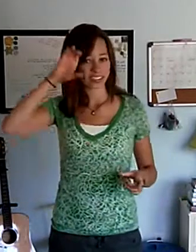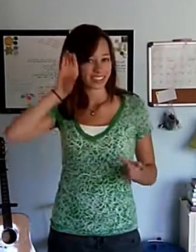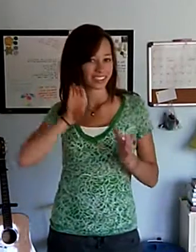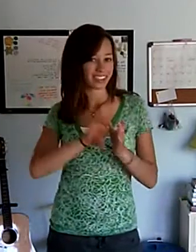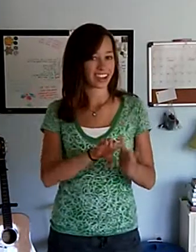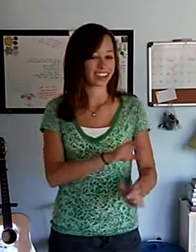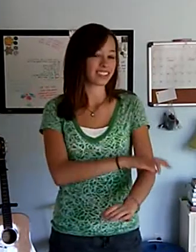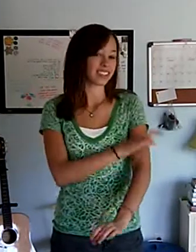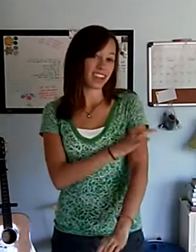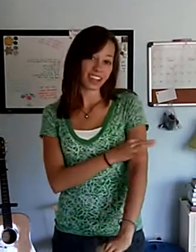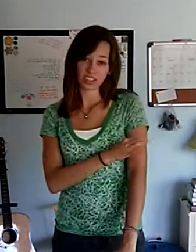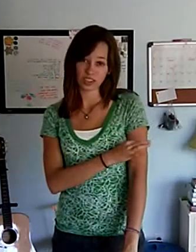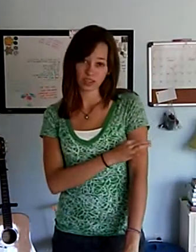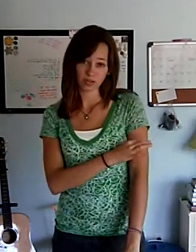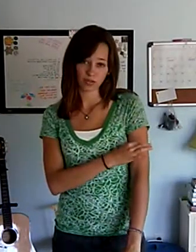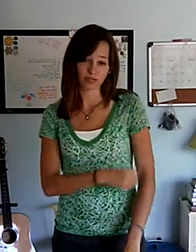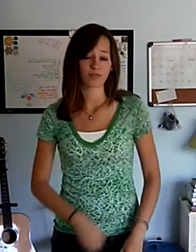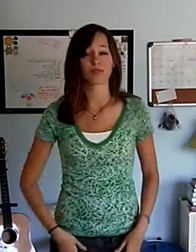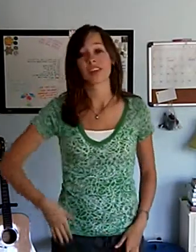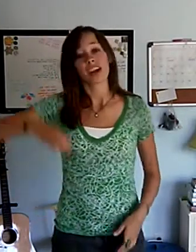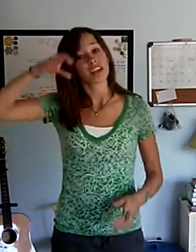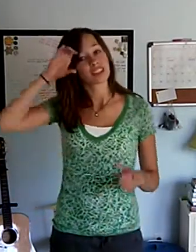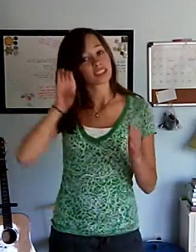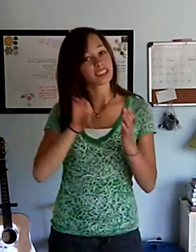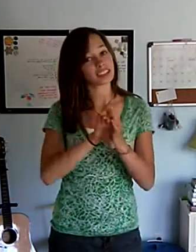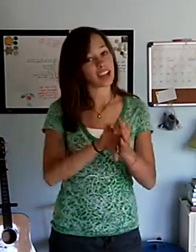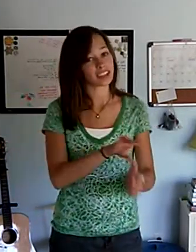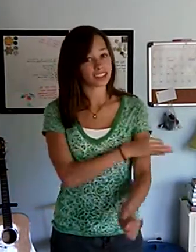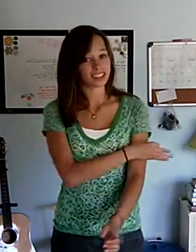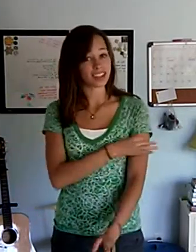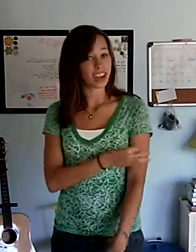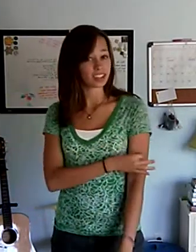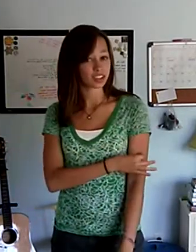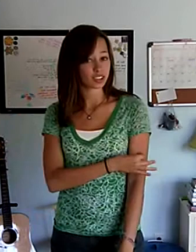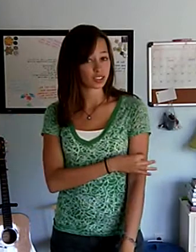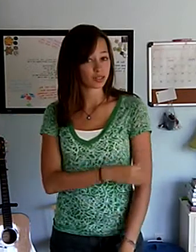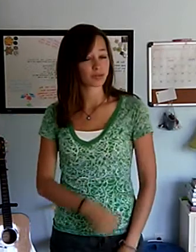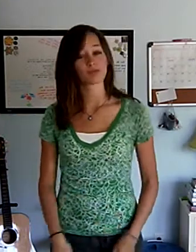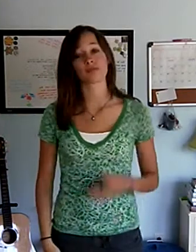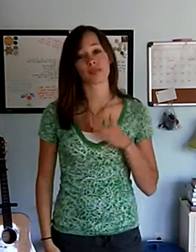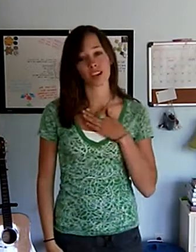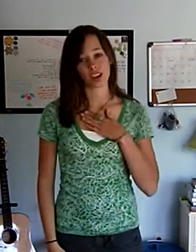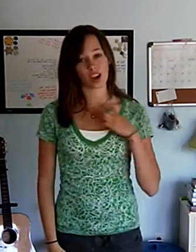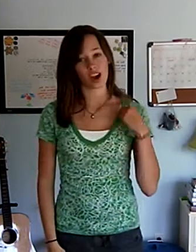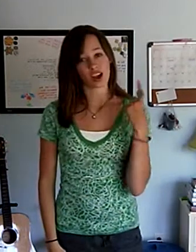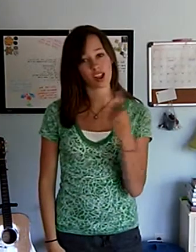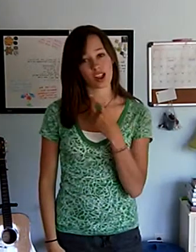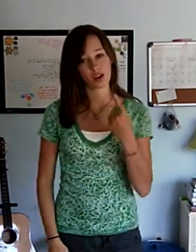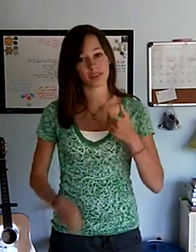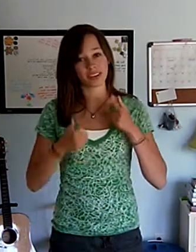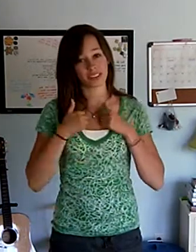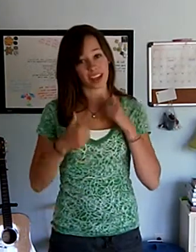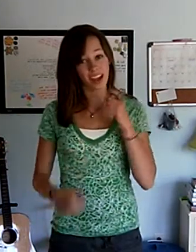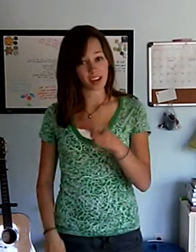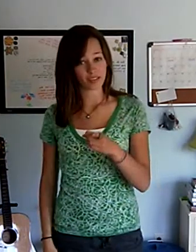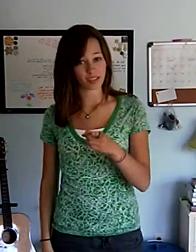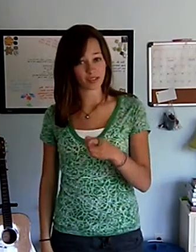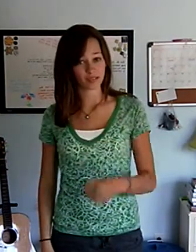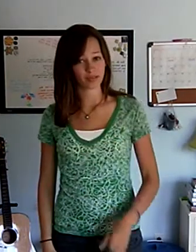doesn't like a tattoo Doesn't like a tattoo I'll only have you